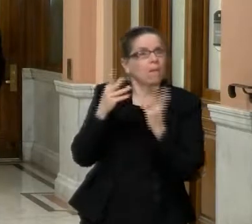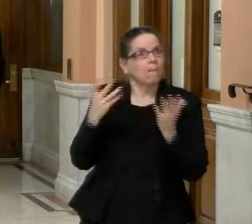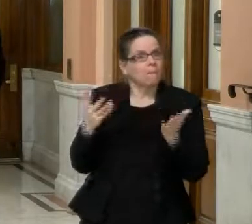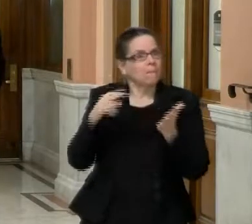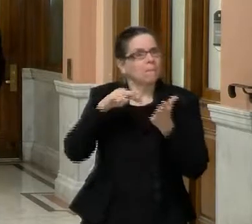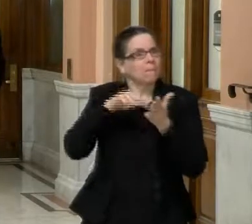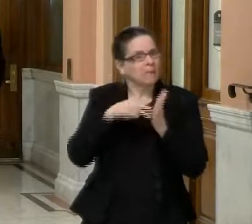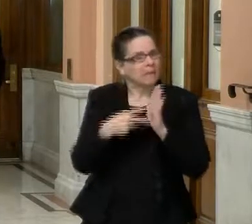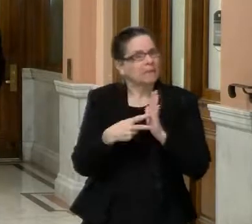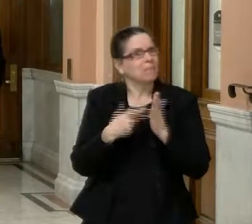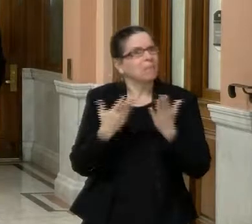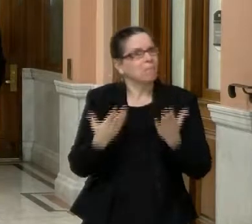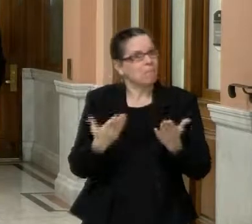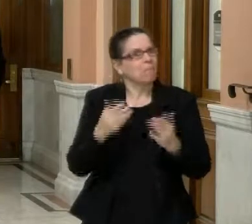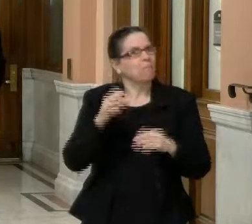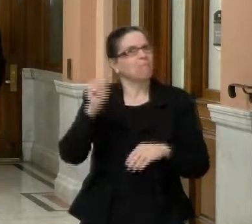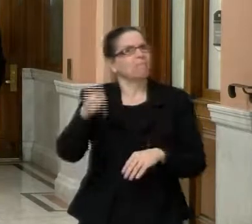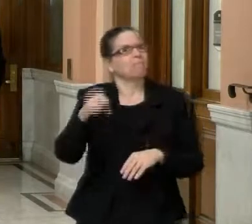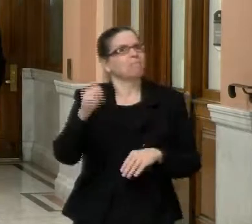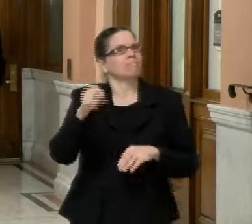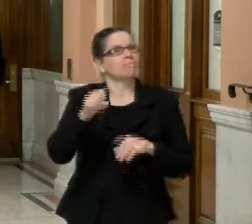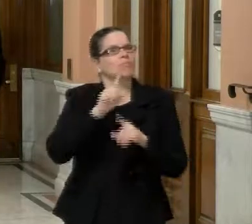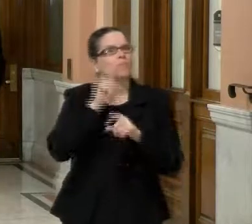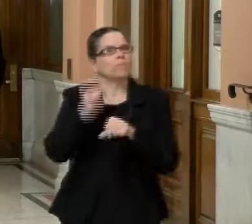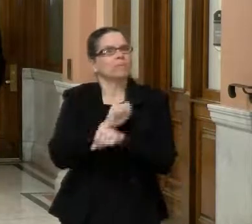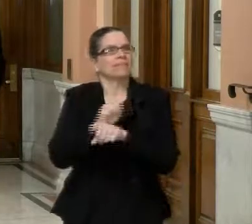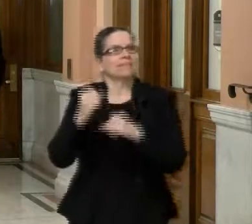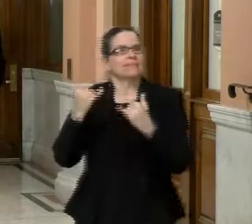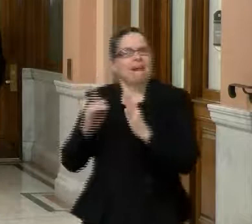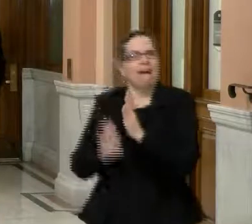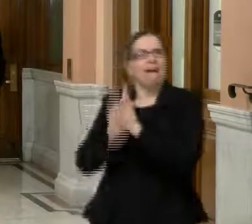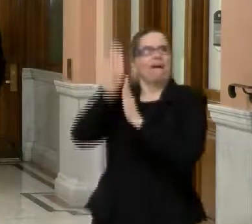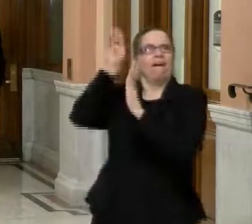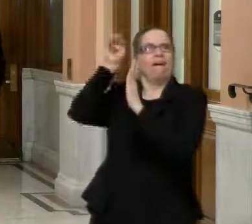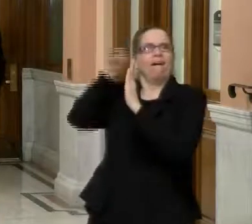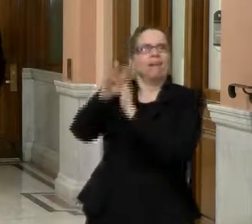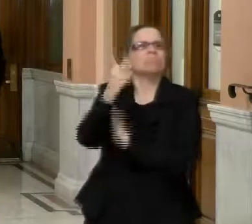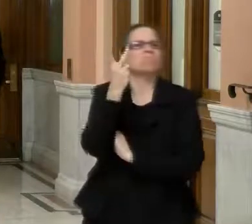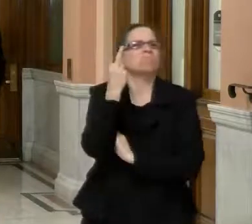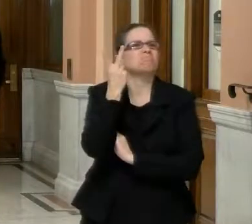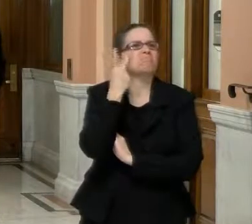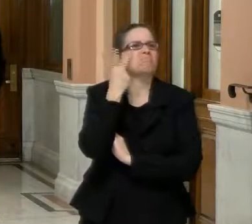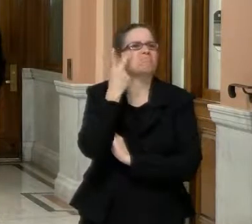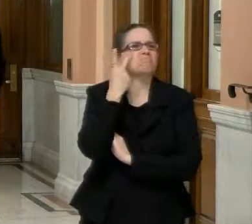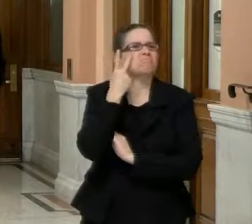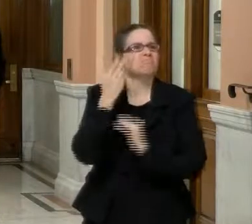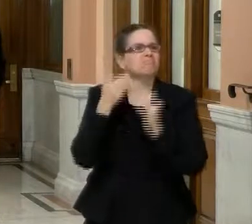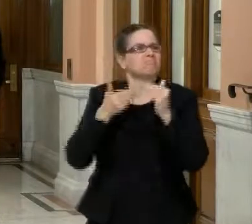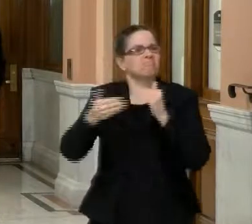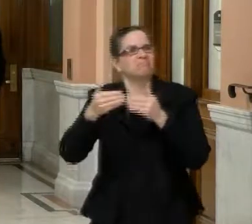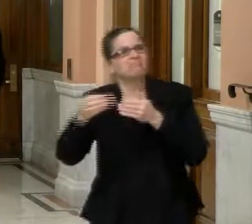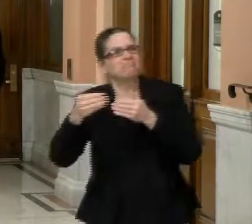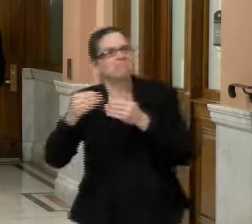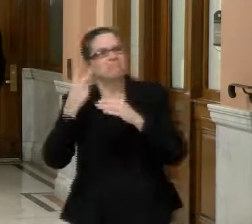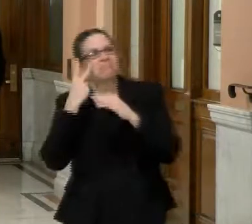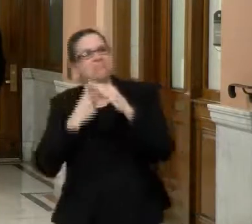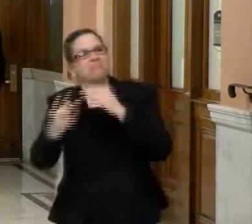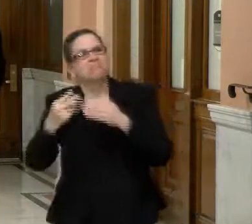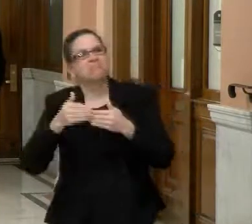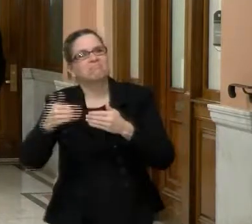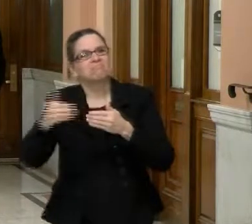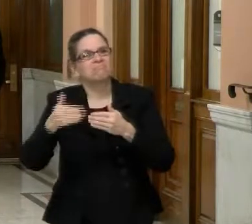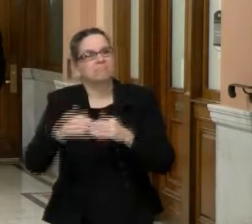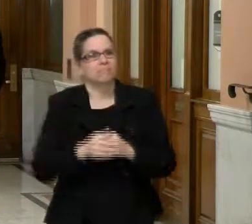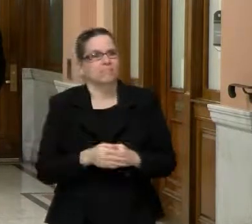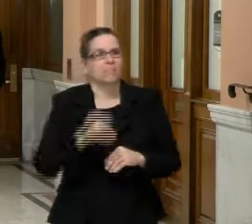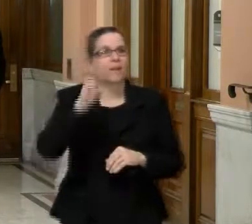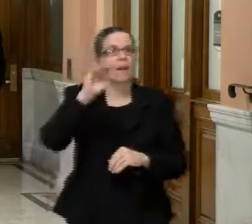at the end of the crest. This was exactly the model that was predicted by, um, Mike Lazor, who, uh, works here in the city